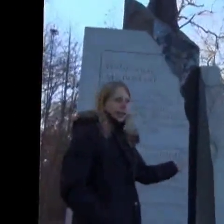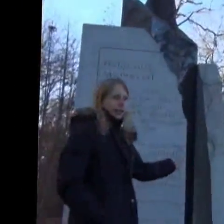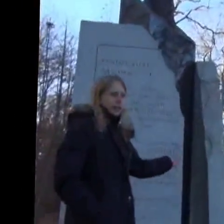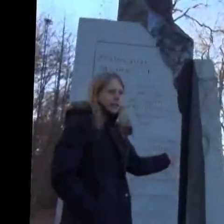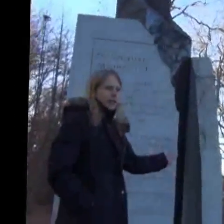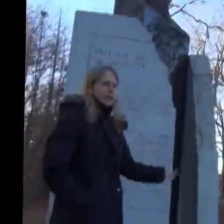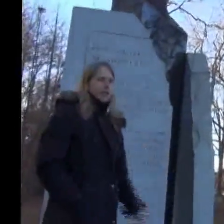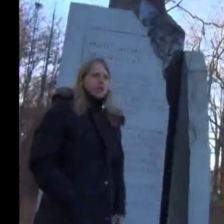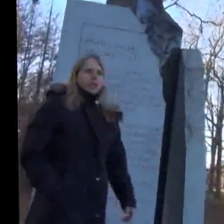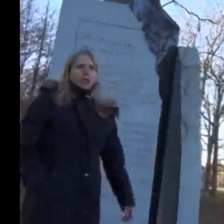hand.